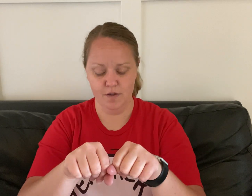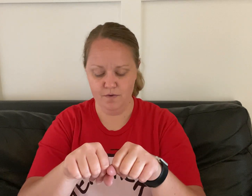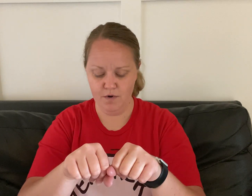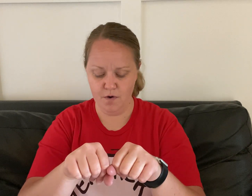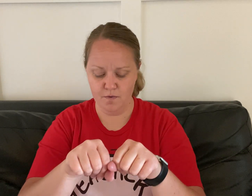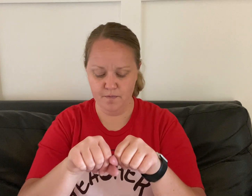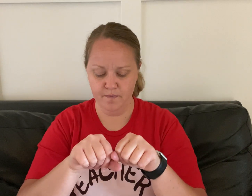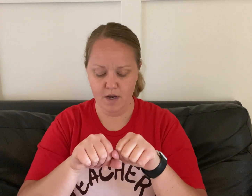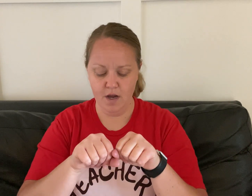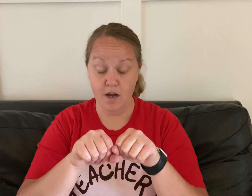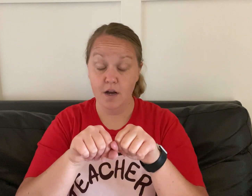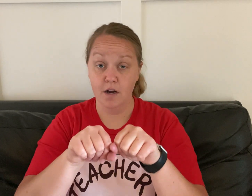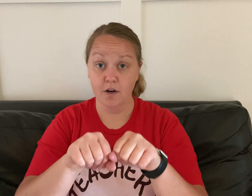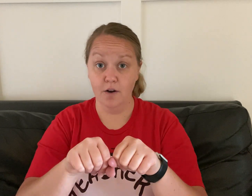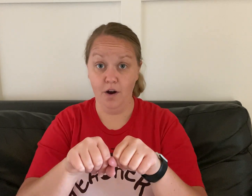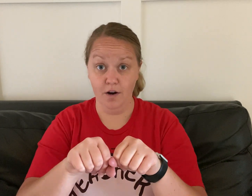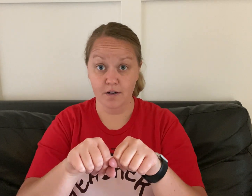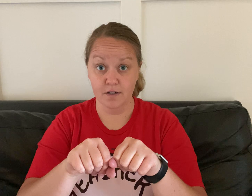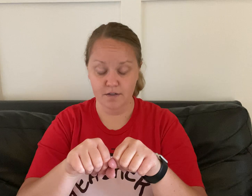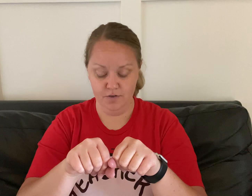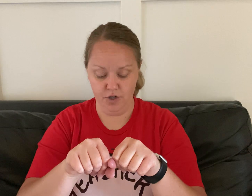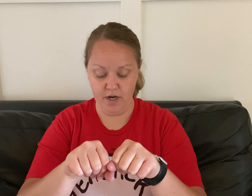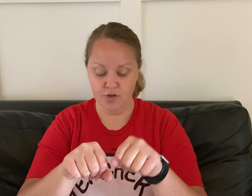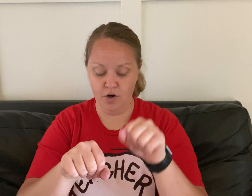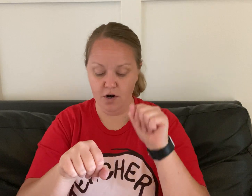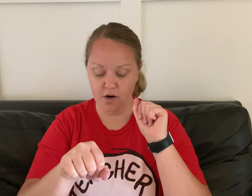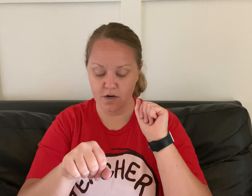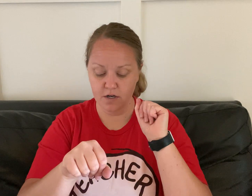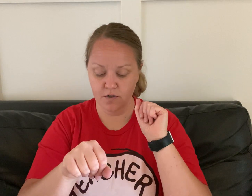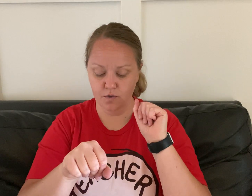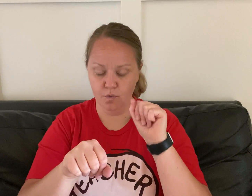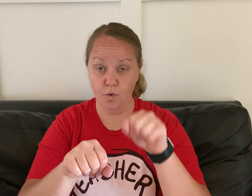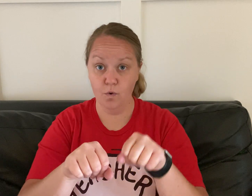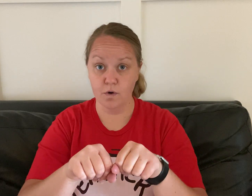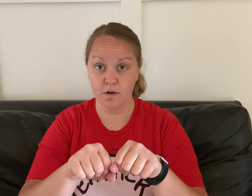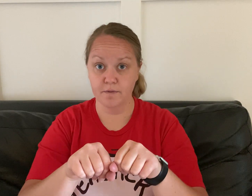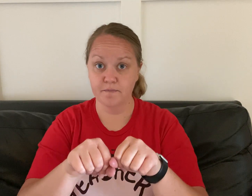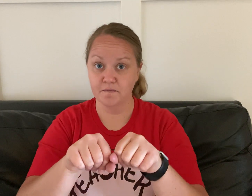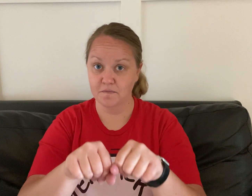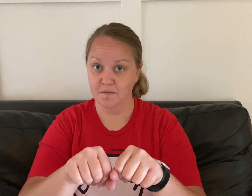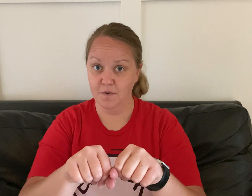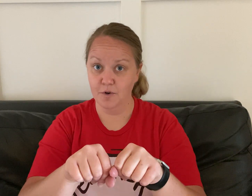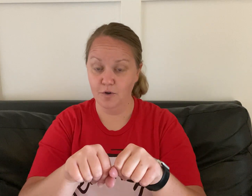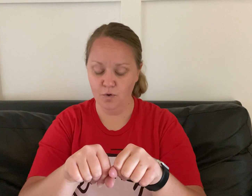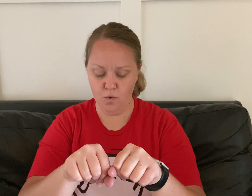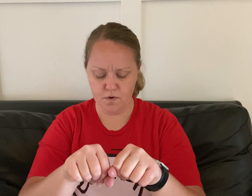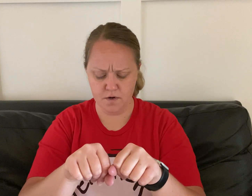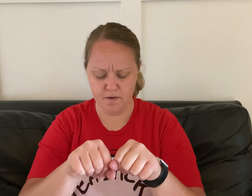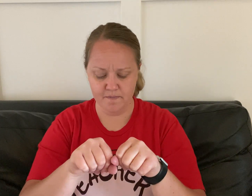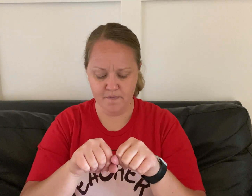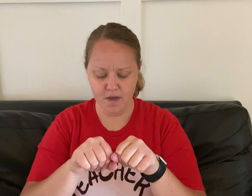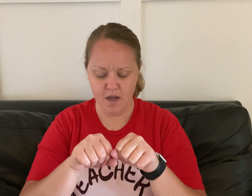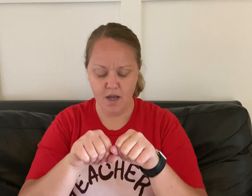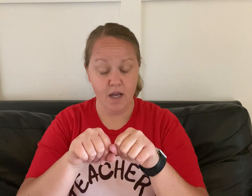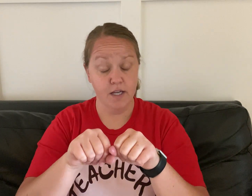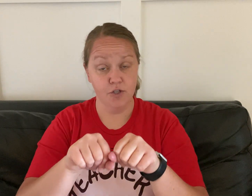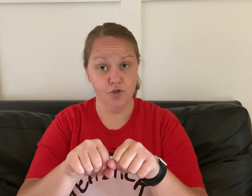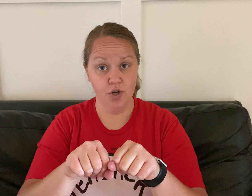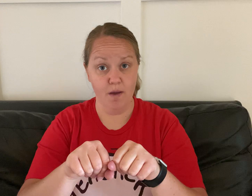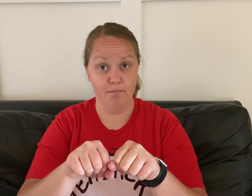throw, card, change r to or, cord, gem,